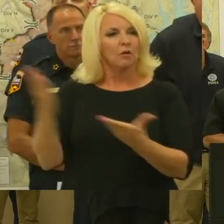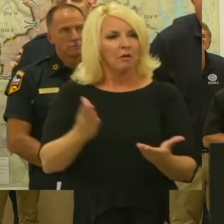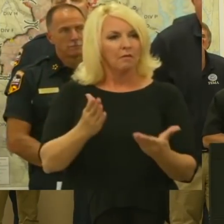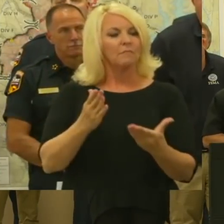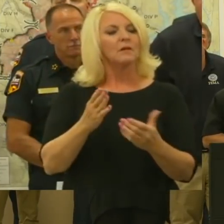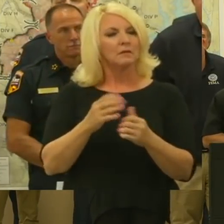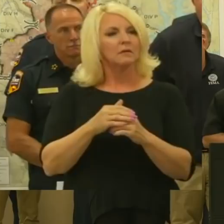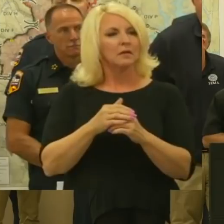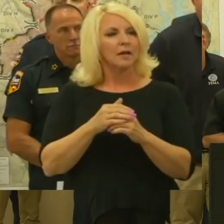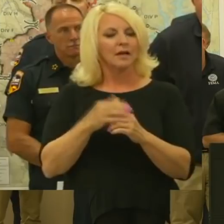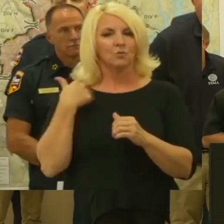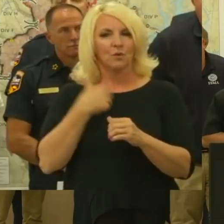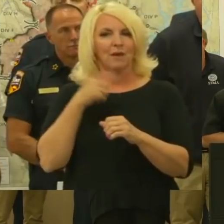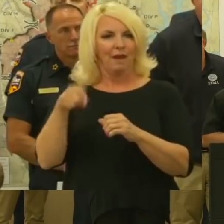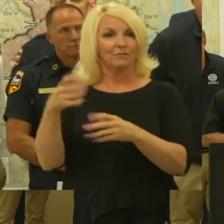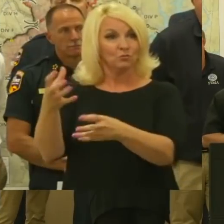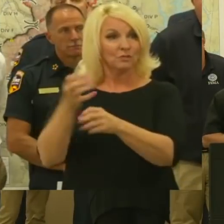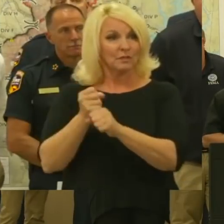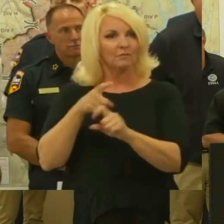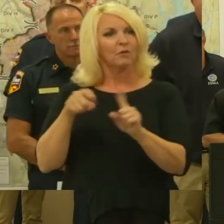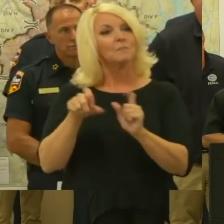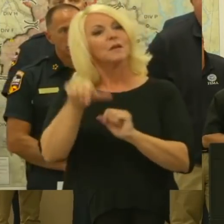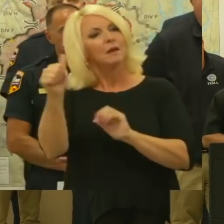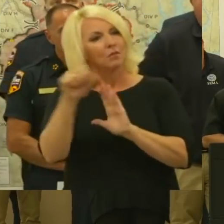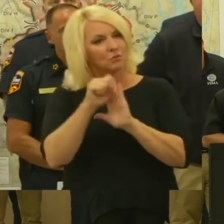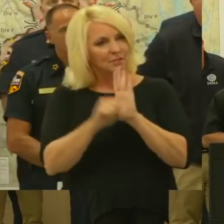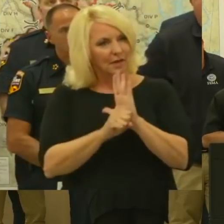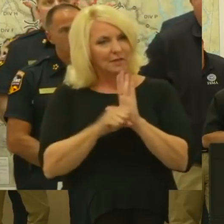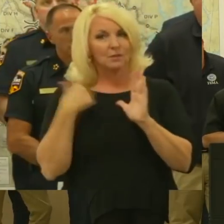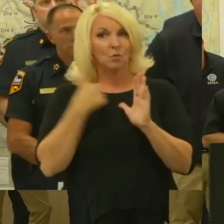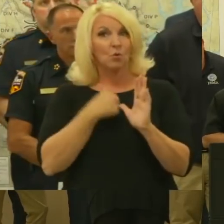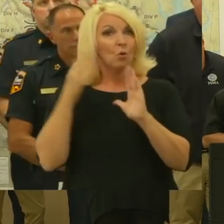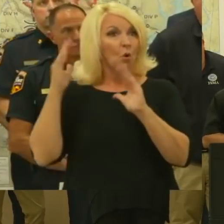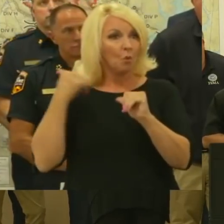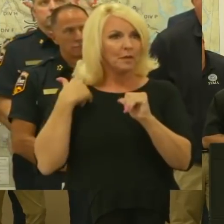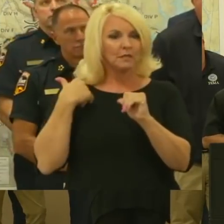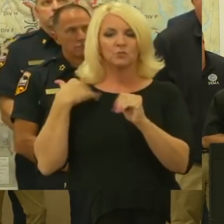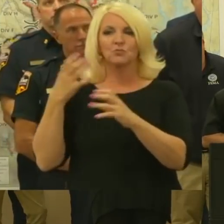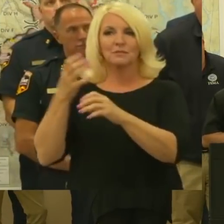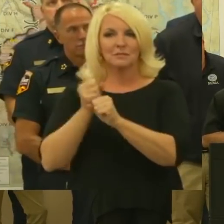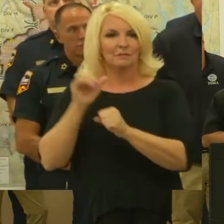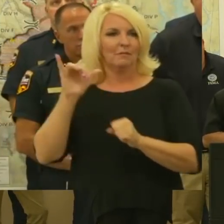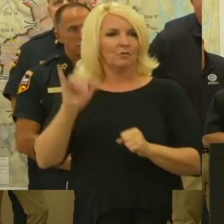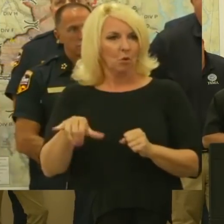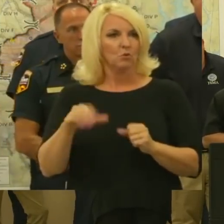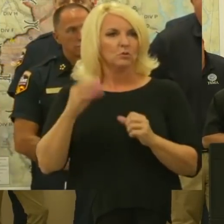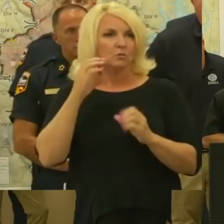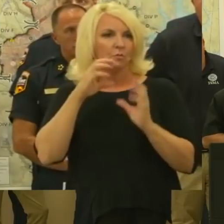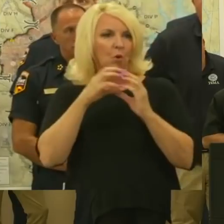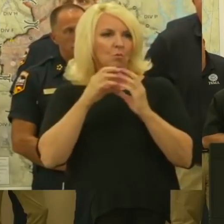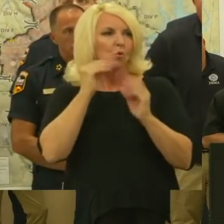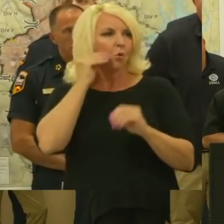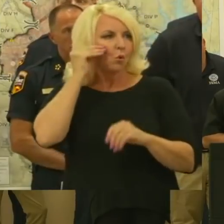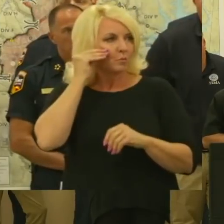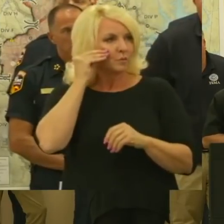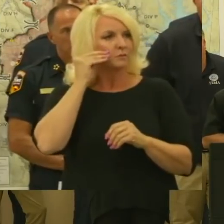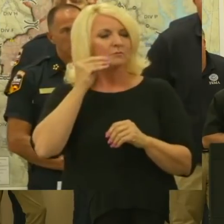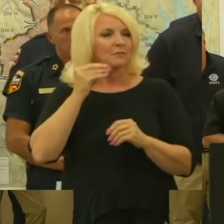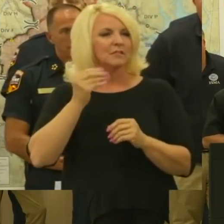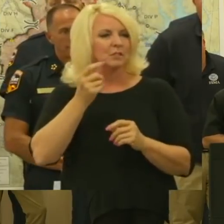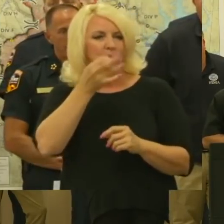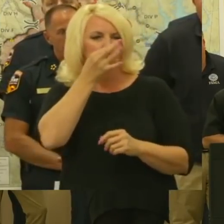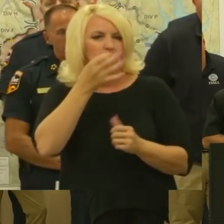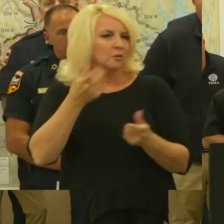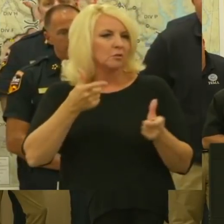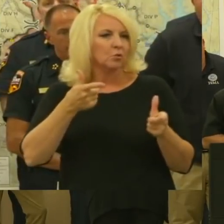And so we're we're hoping that we're going to leverage the those assets in a very timely way. Once we get a good assessment of what people's needs